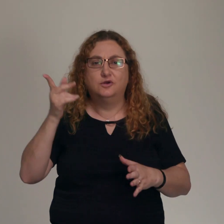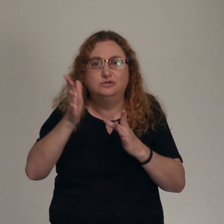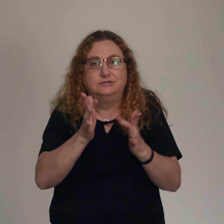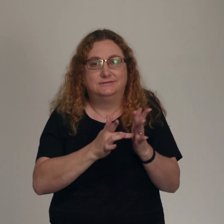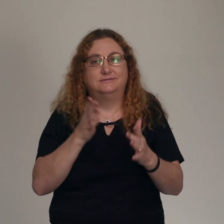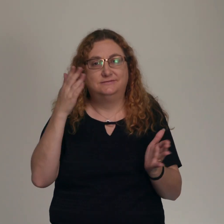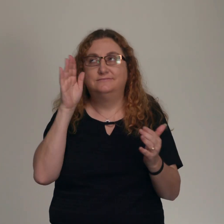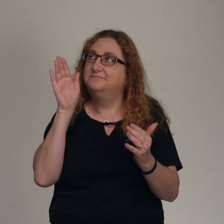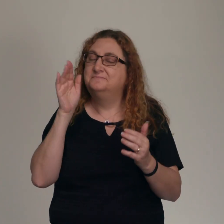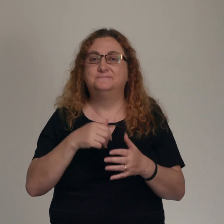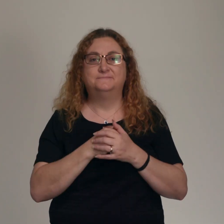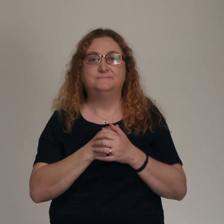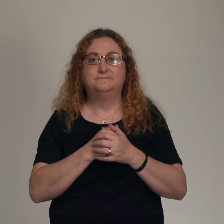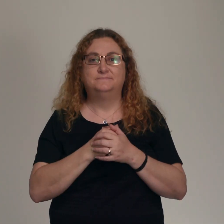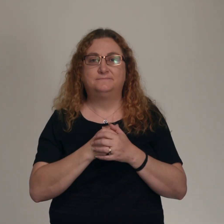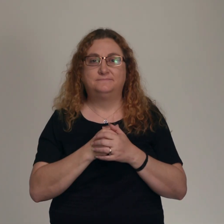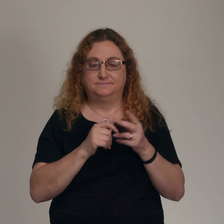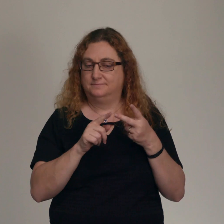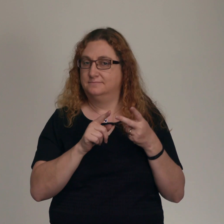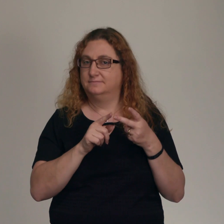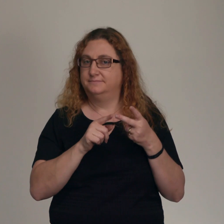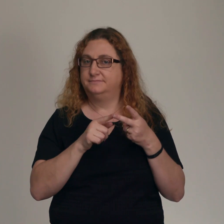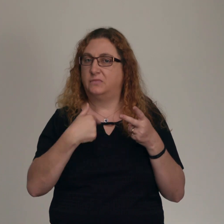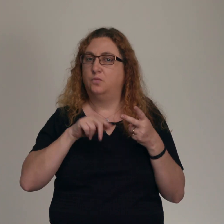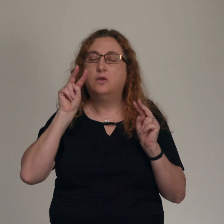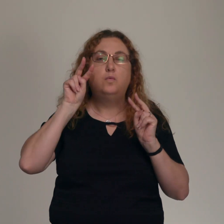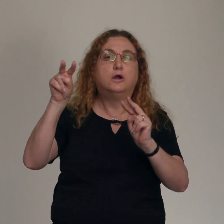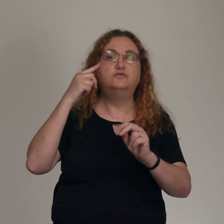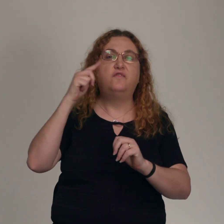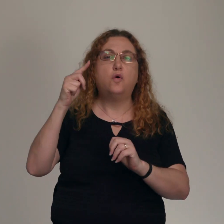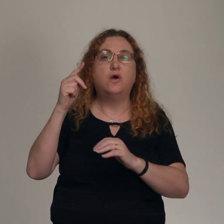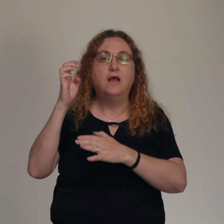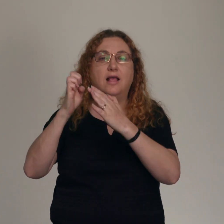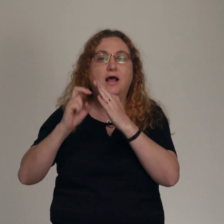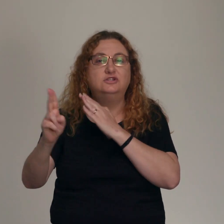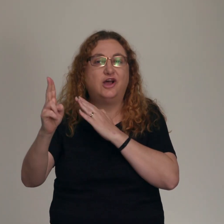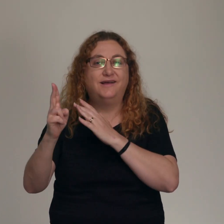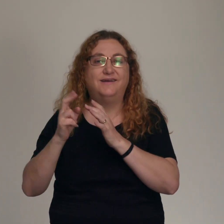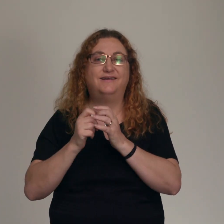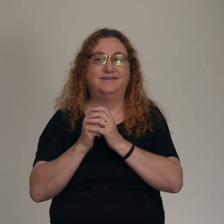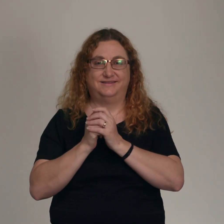Secondly, we watch for Elijah. Malachi 4 verses 5 and 6 says, See,